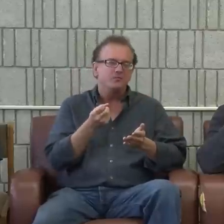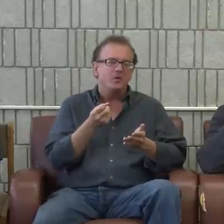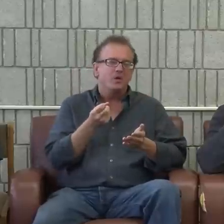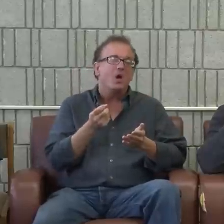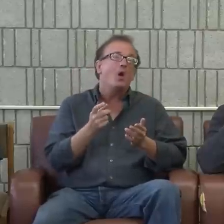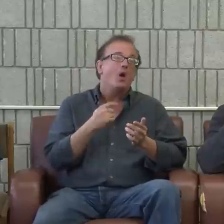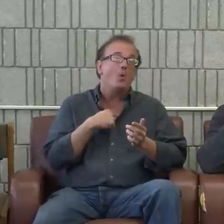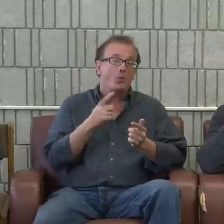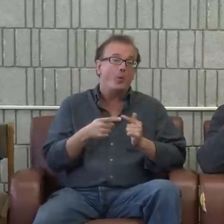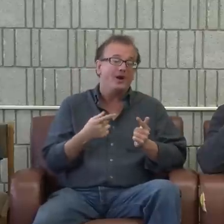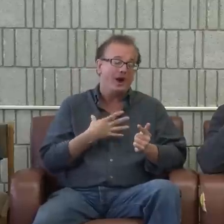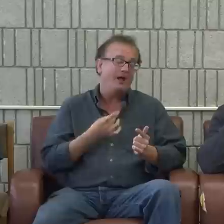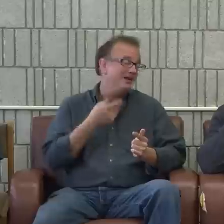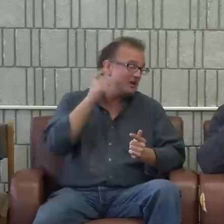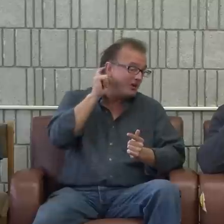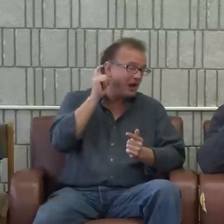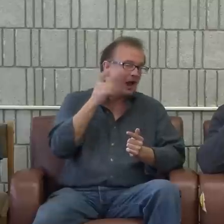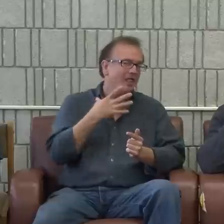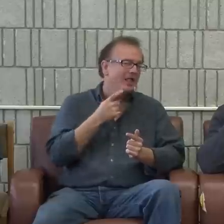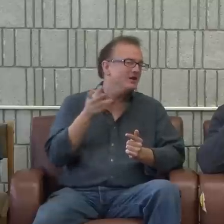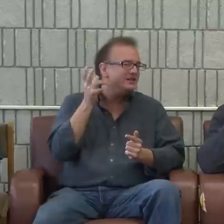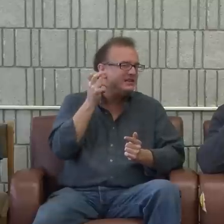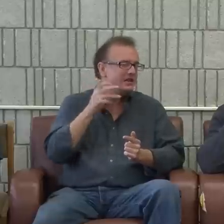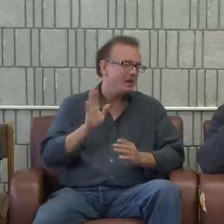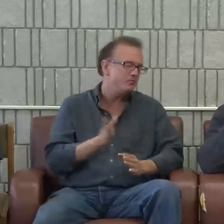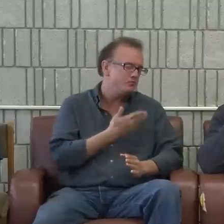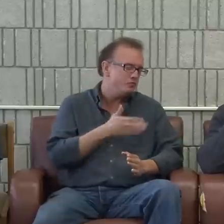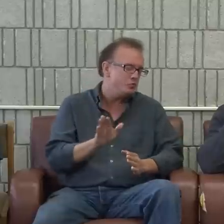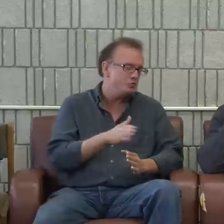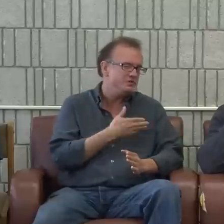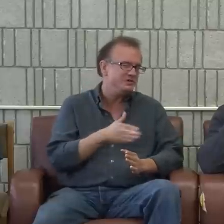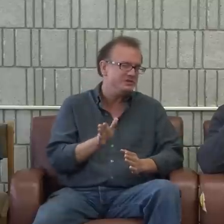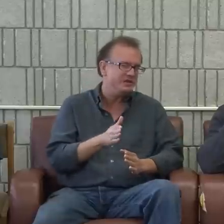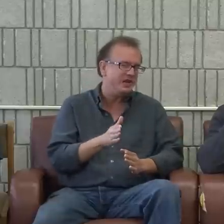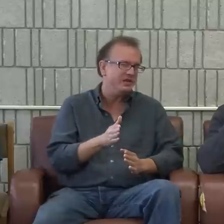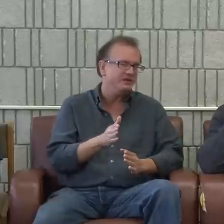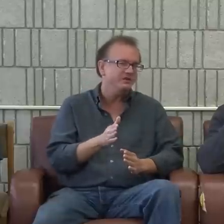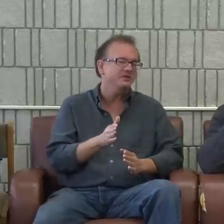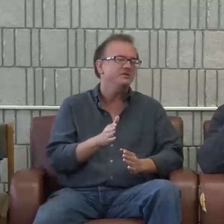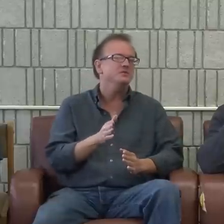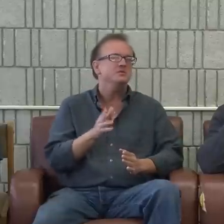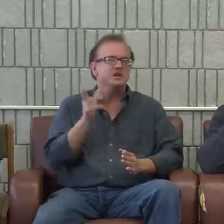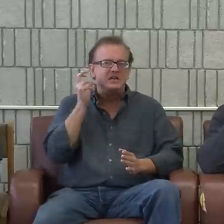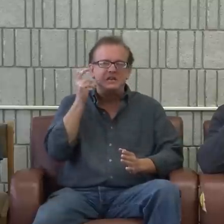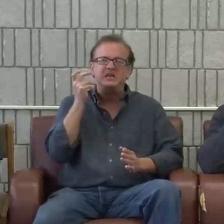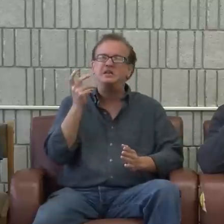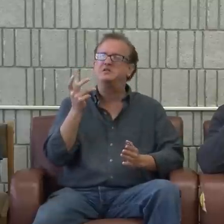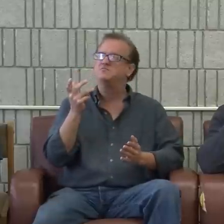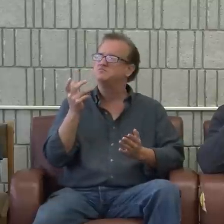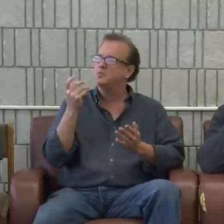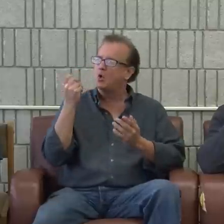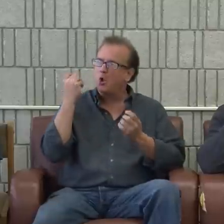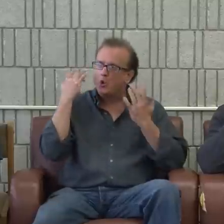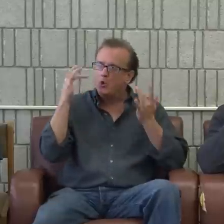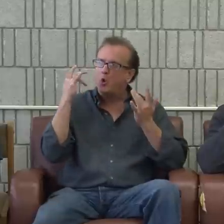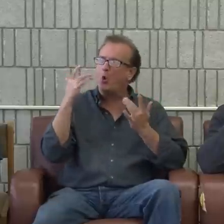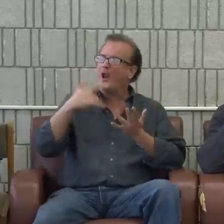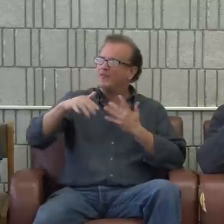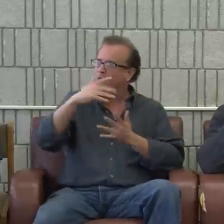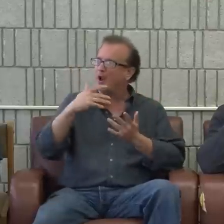focus on something, so I don't wear them. I do like to wear them when I listen to music, hearing